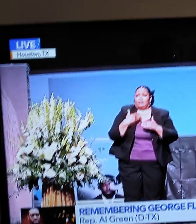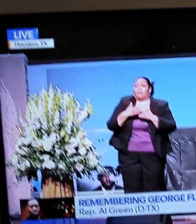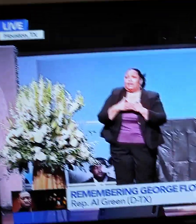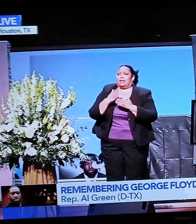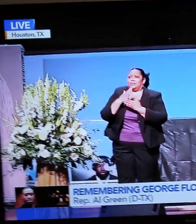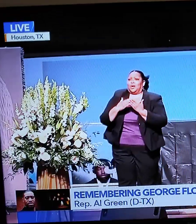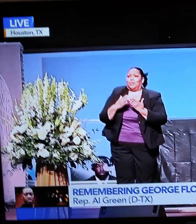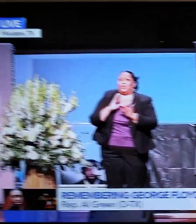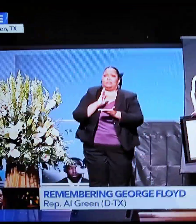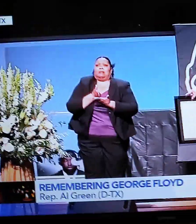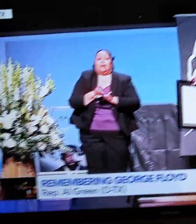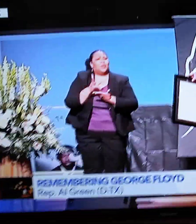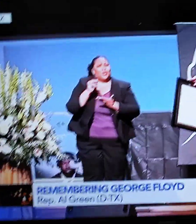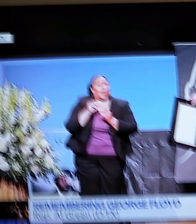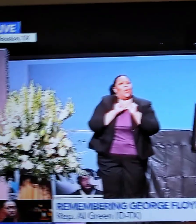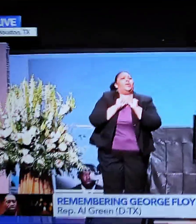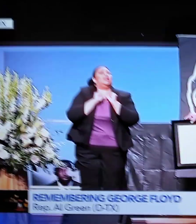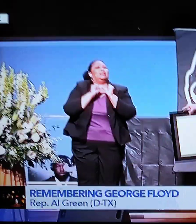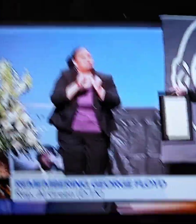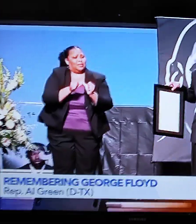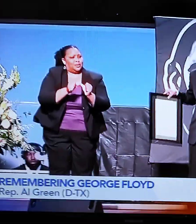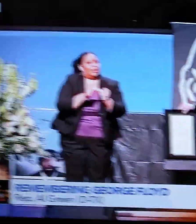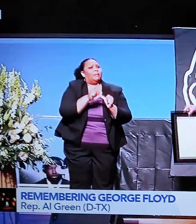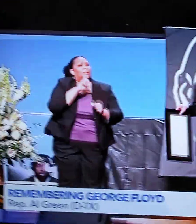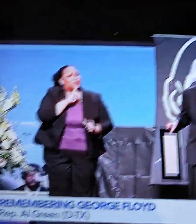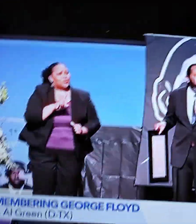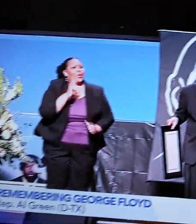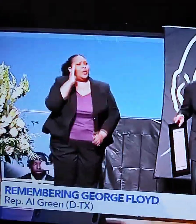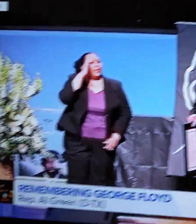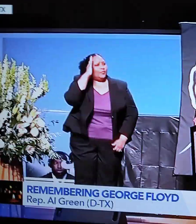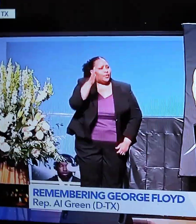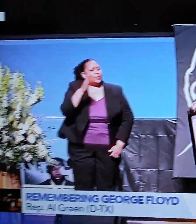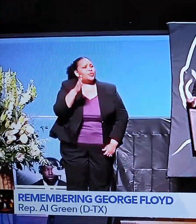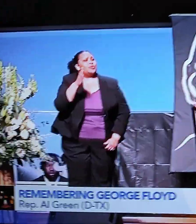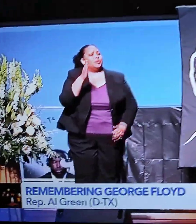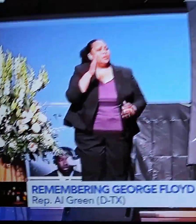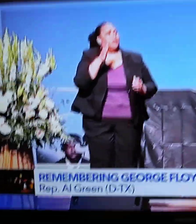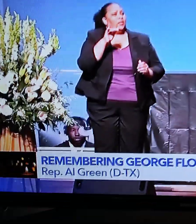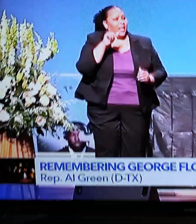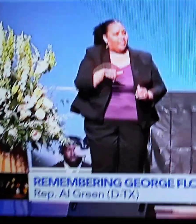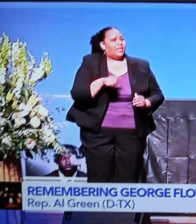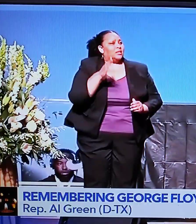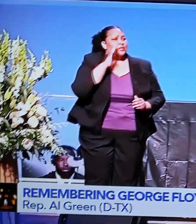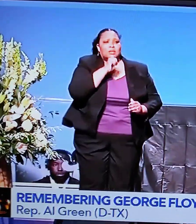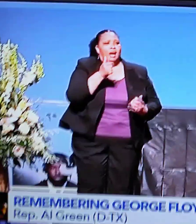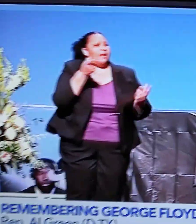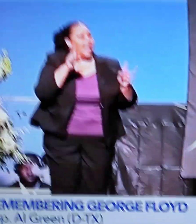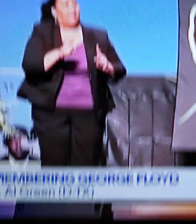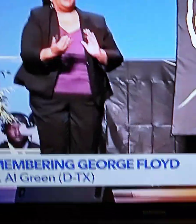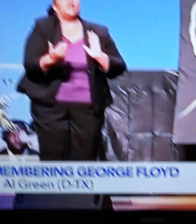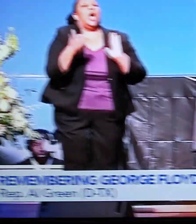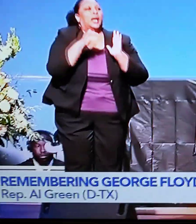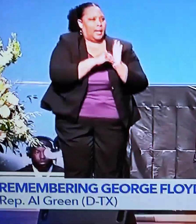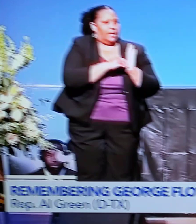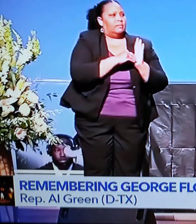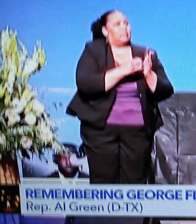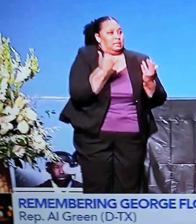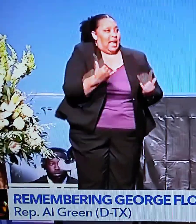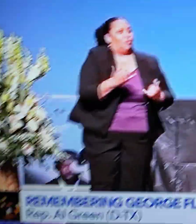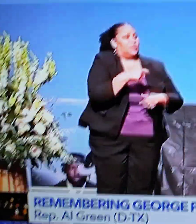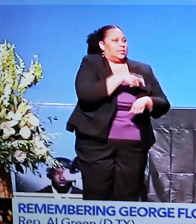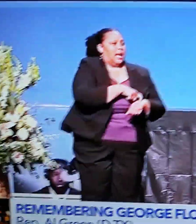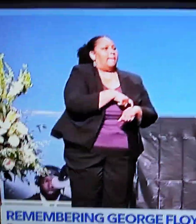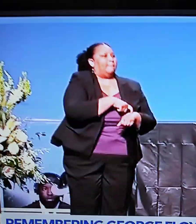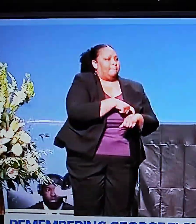step to commemorate and to assure the future generations that this won't happen again. It's time.